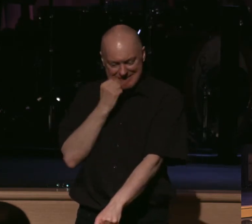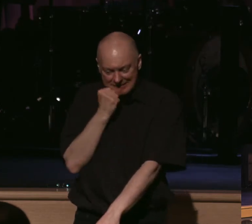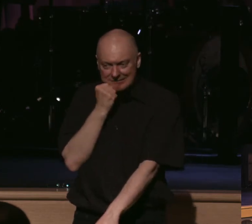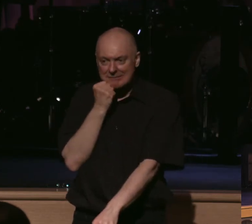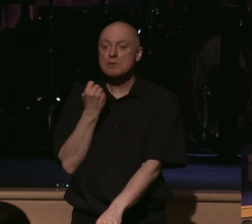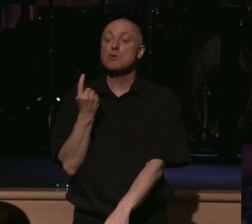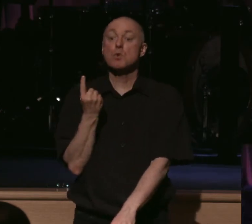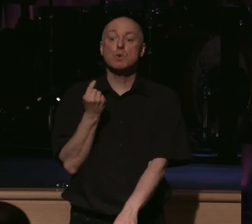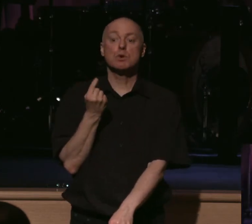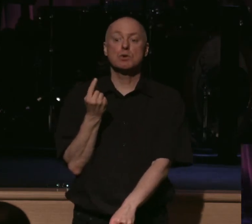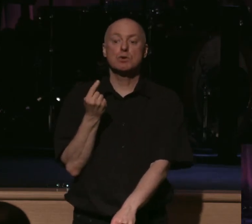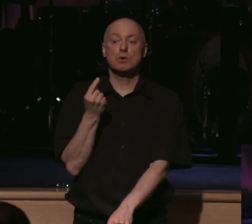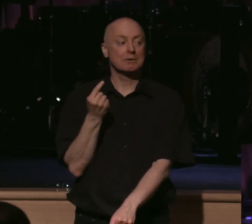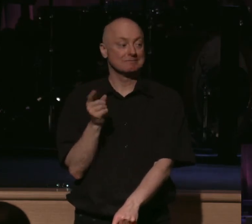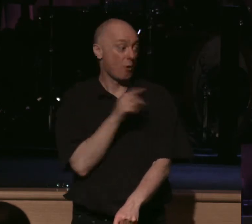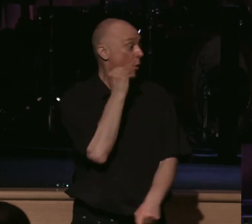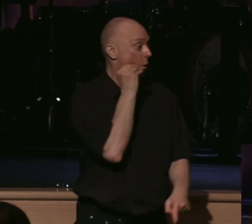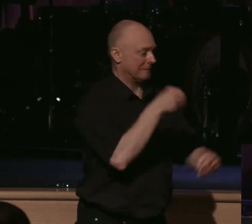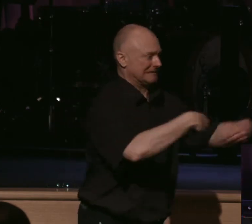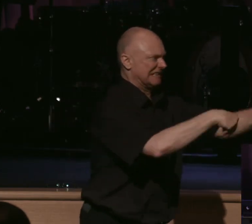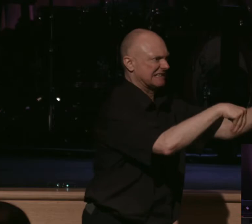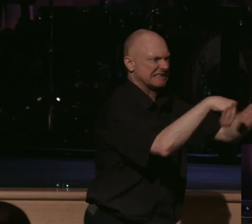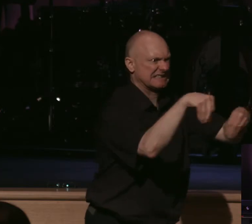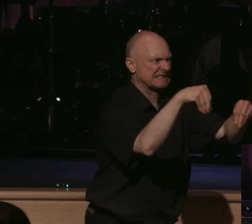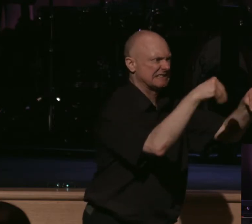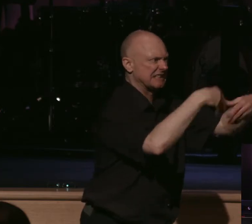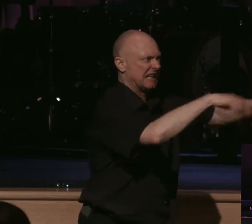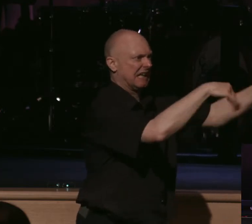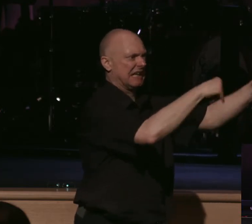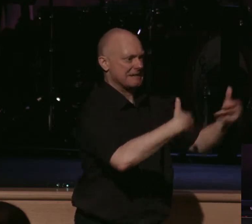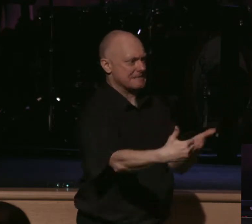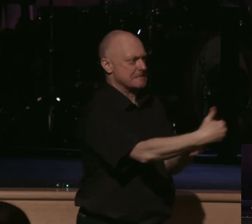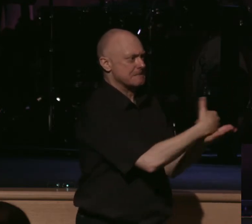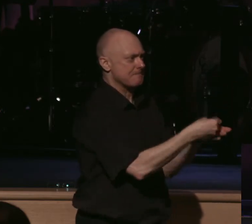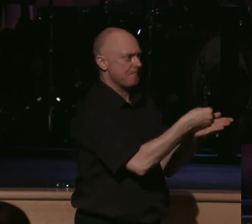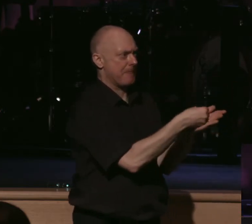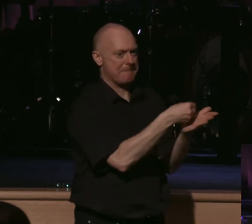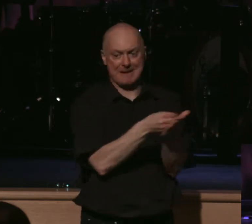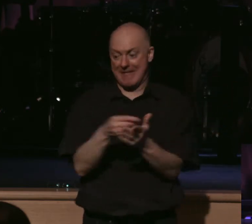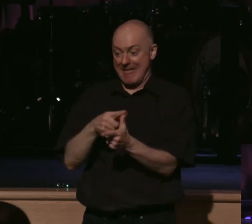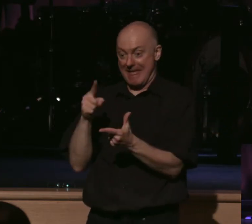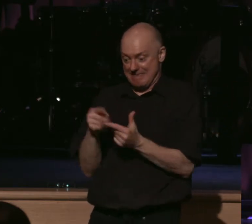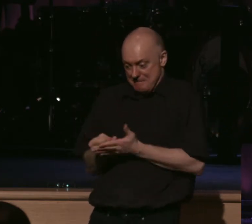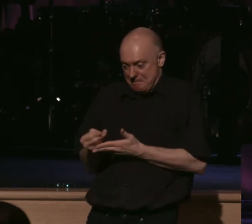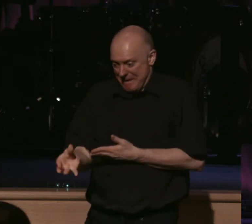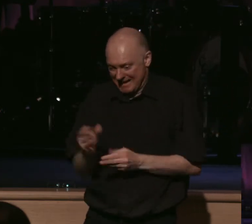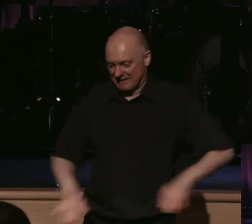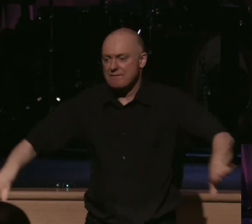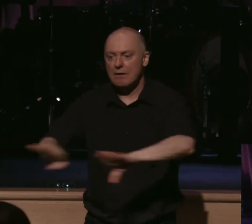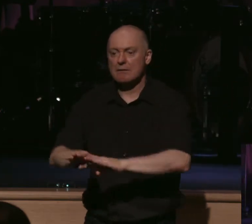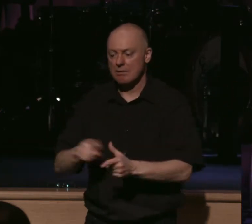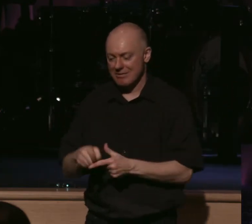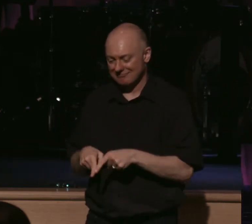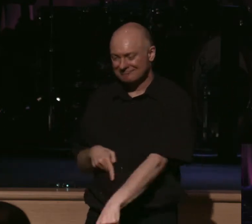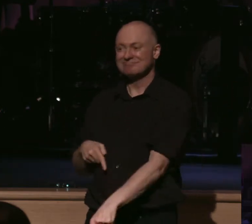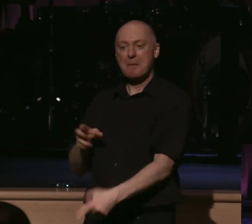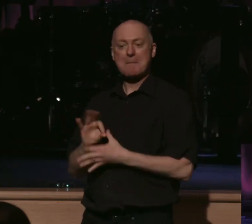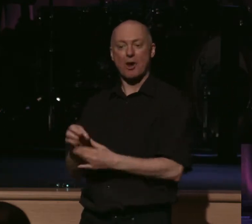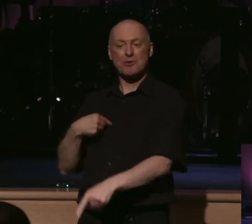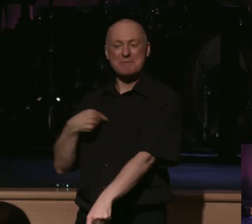He leaves it, he sells all that he has, so he has the money to buy the field, because when he buys the field, he has the treasure. Now